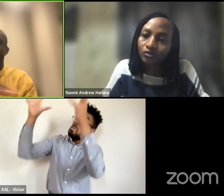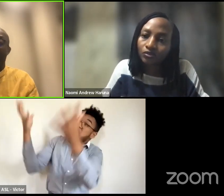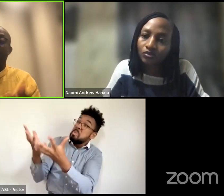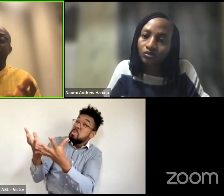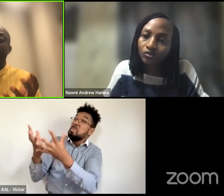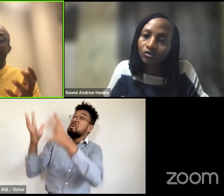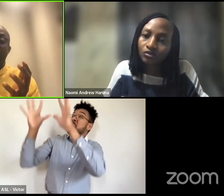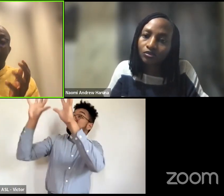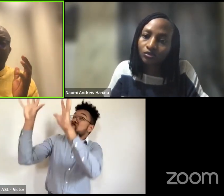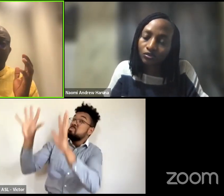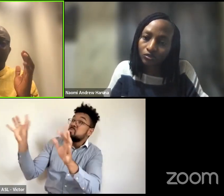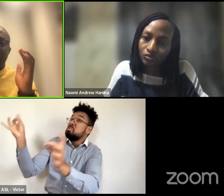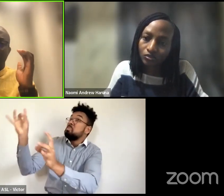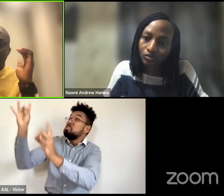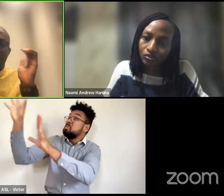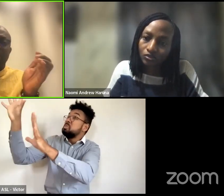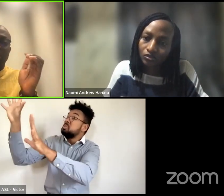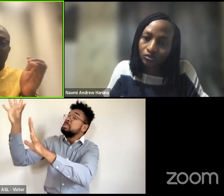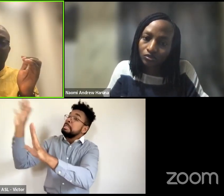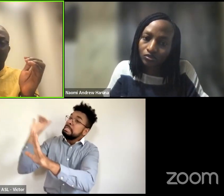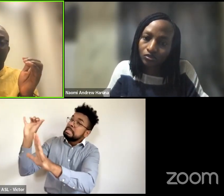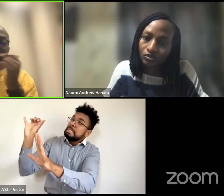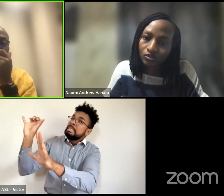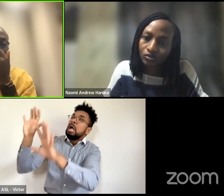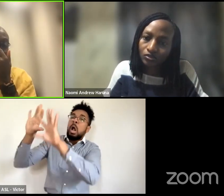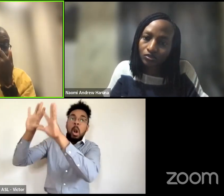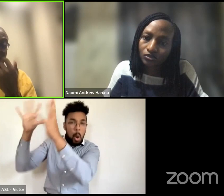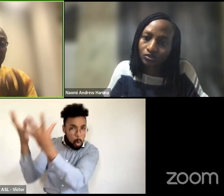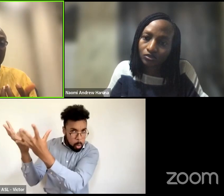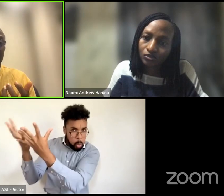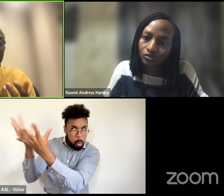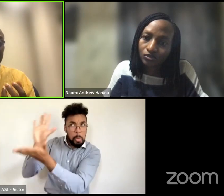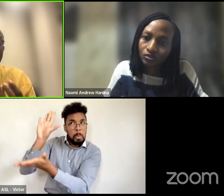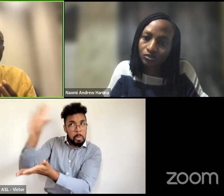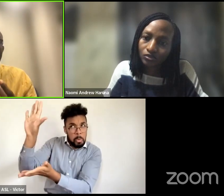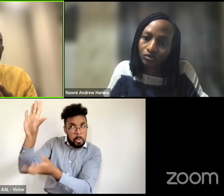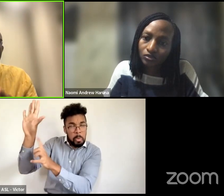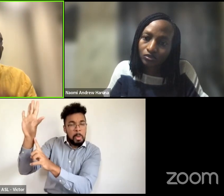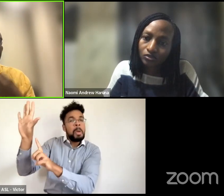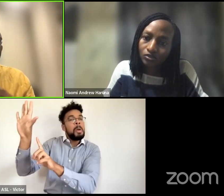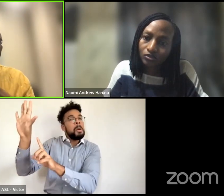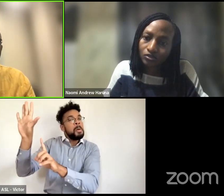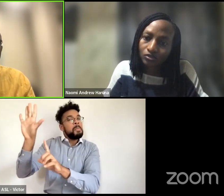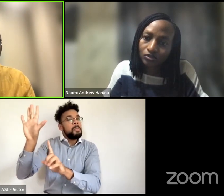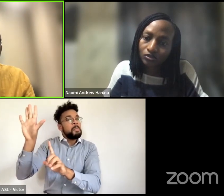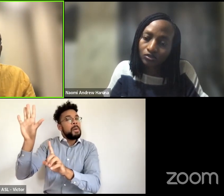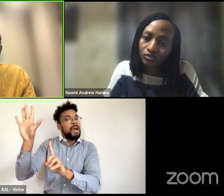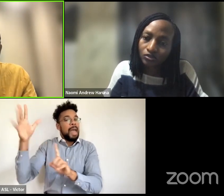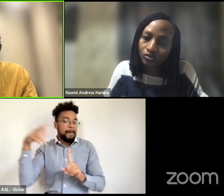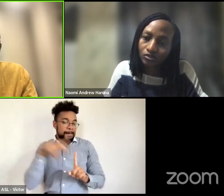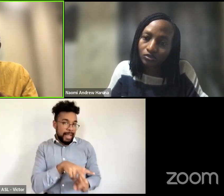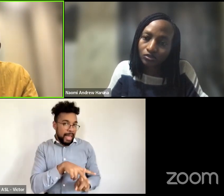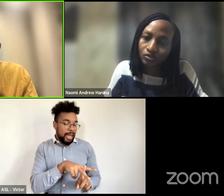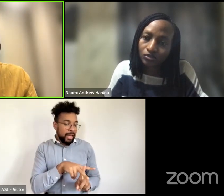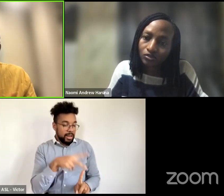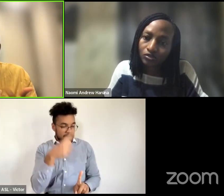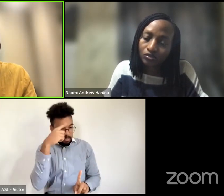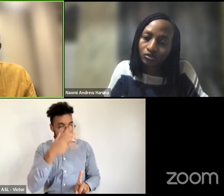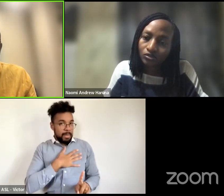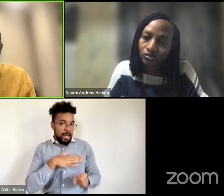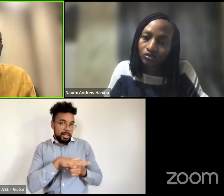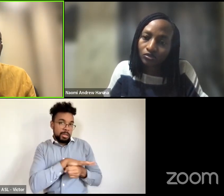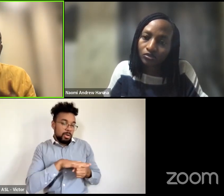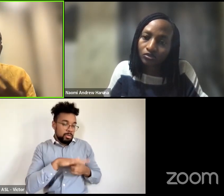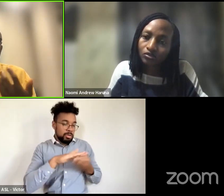and all of that on this very global scale that we can start asking ourselves where i am what do i need to do what